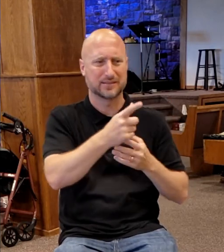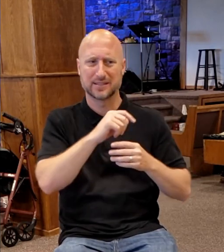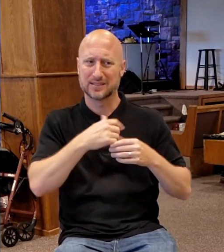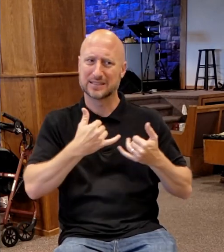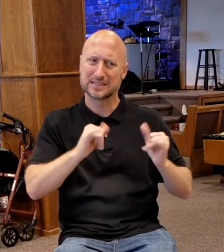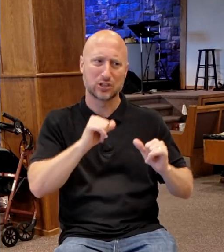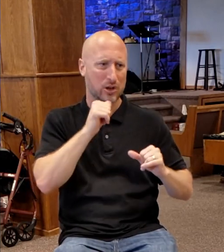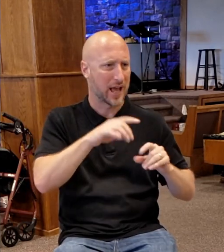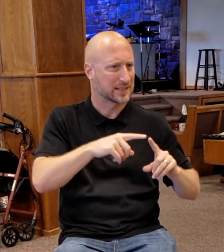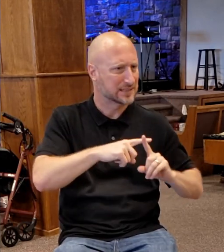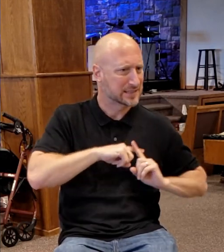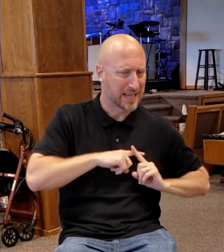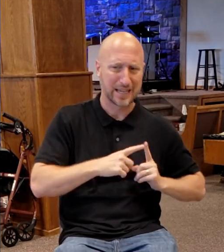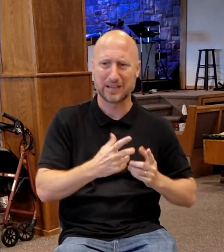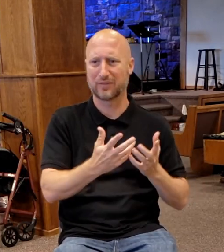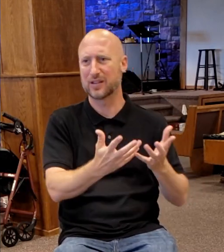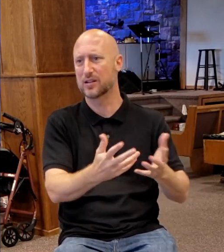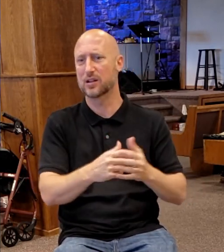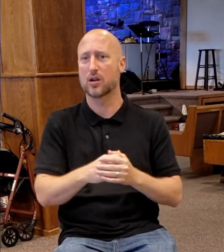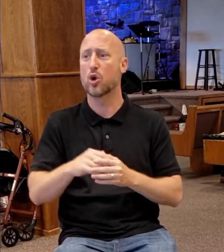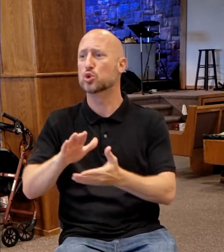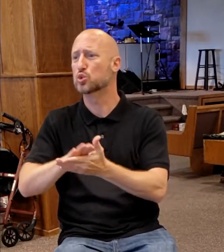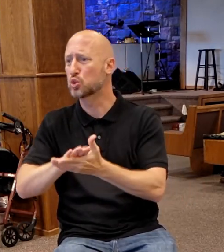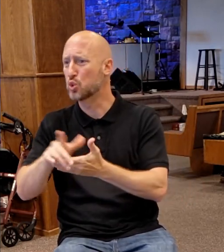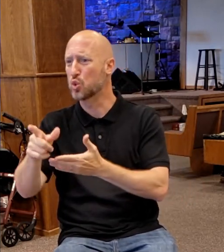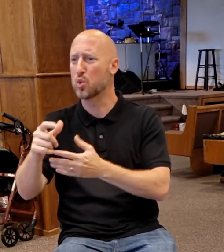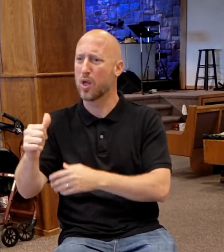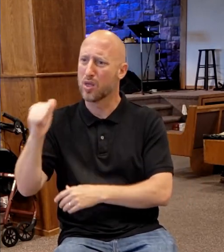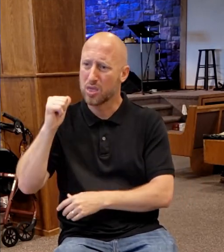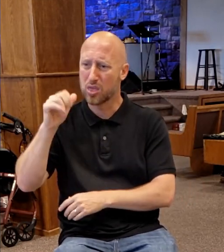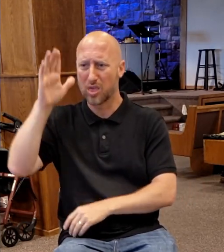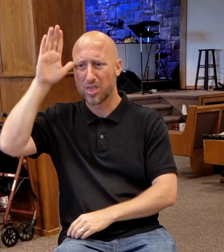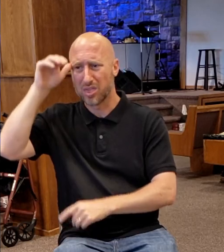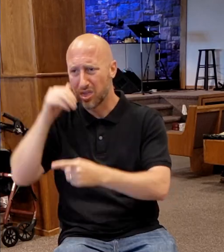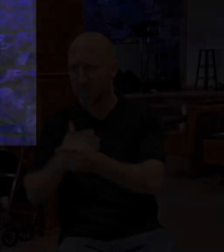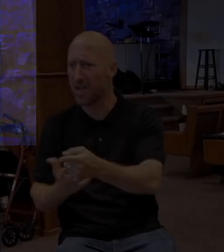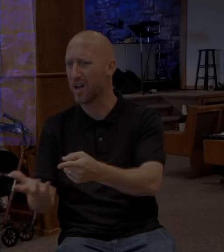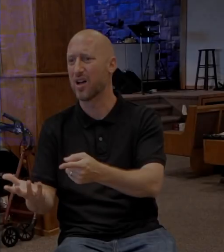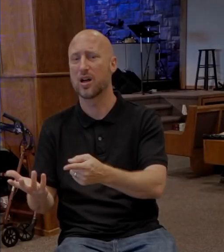with. Because he was the perfect testimony.